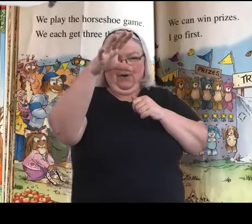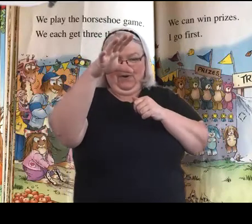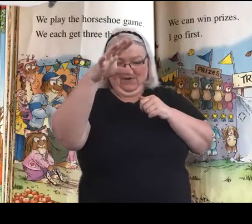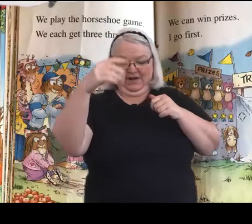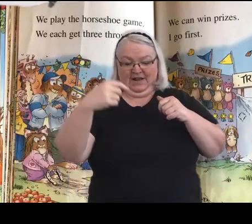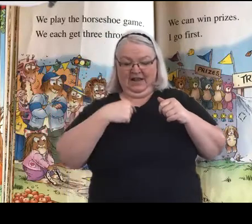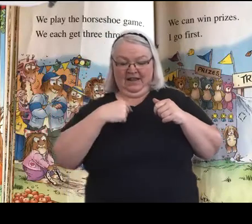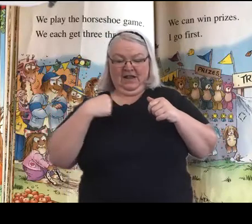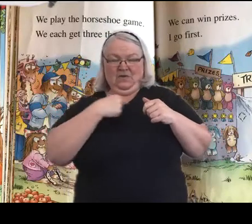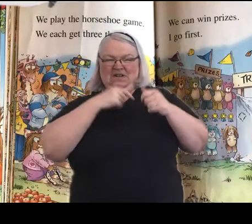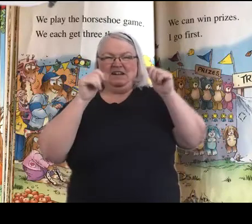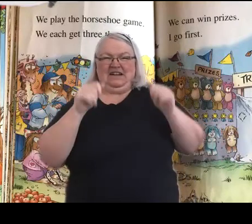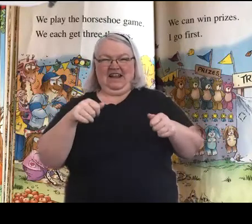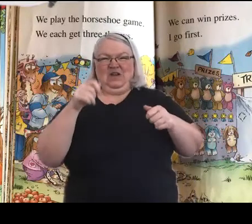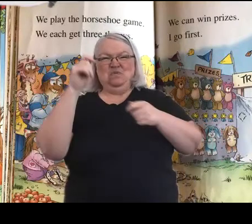I go first.